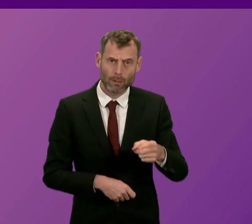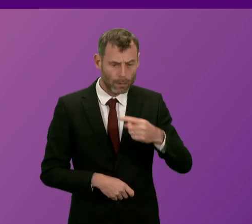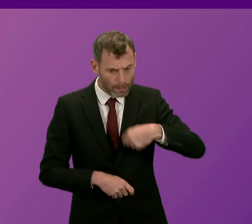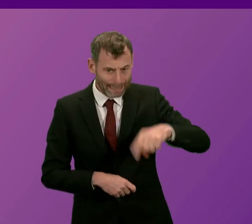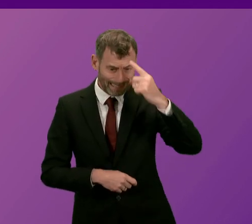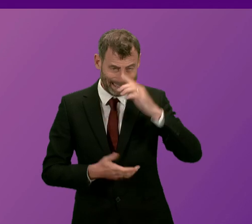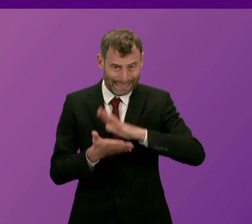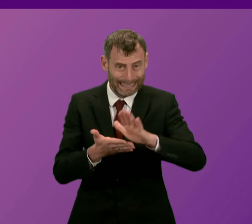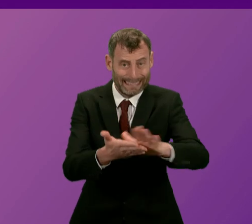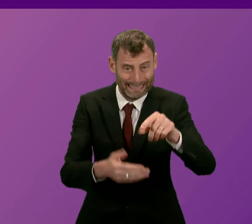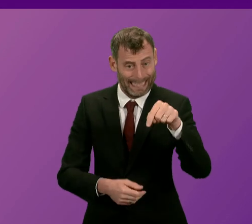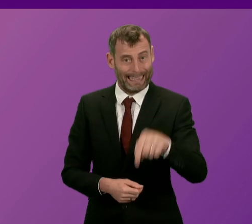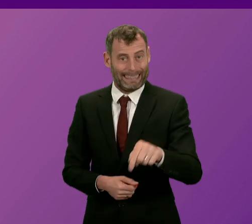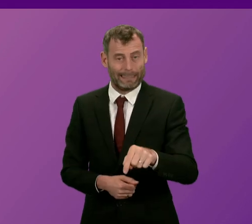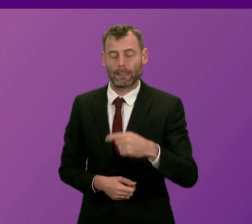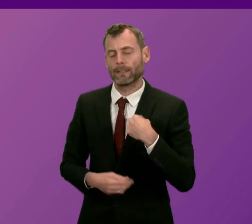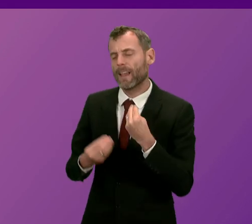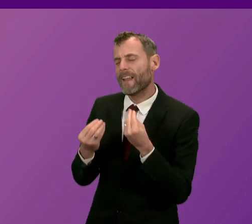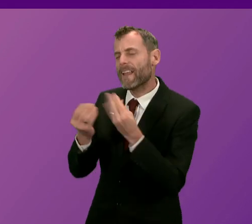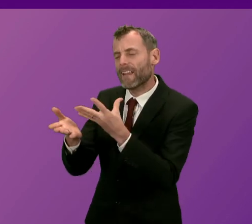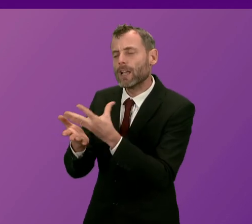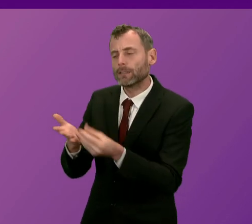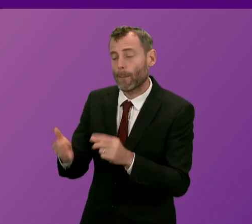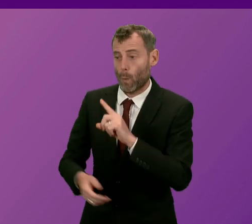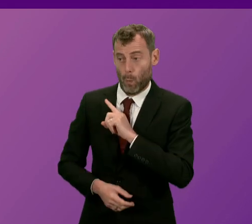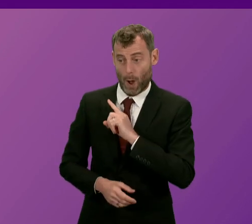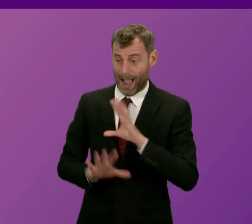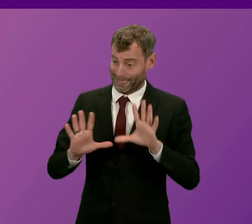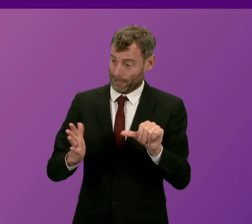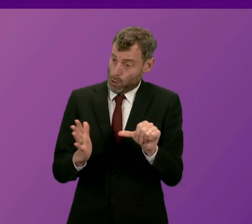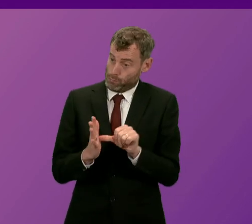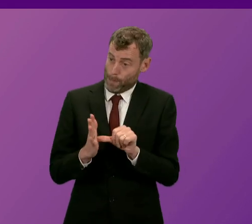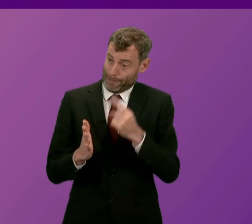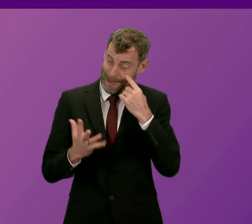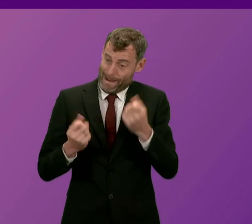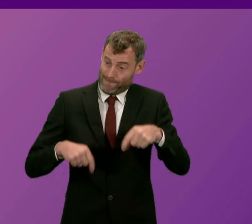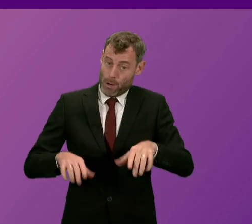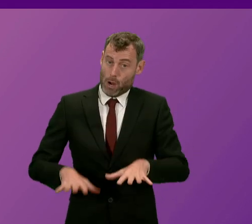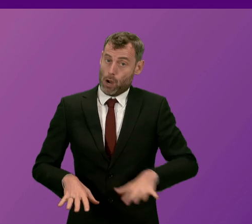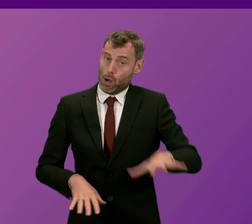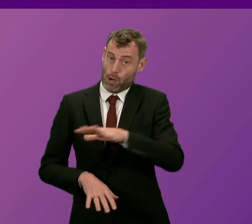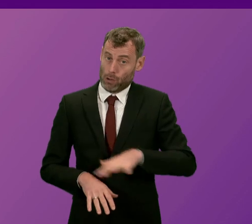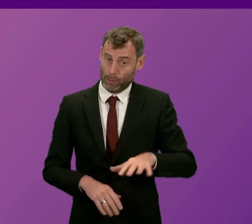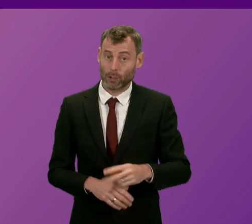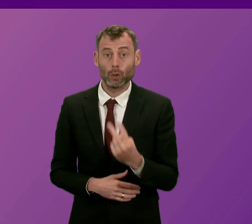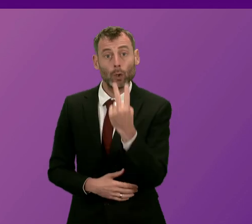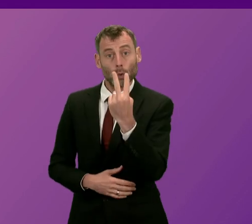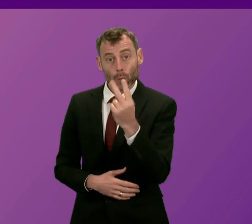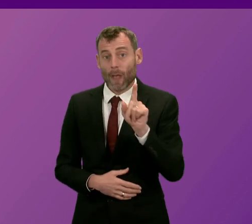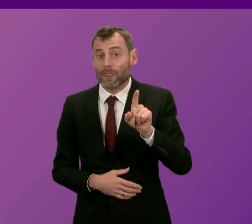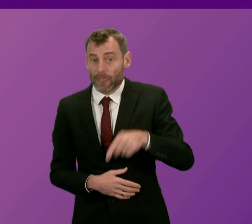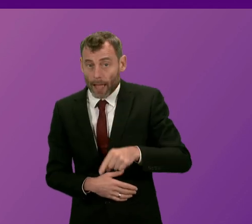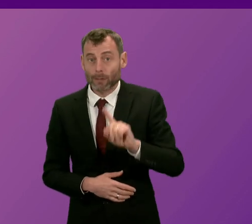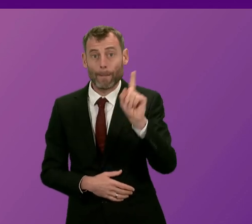Let me just give Mr Finley an illustration of why this is a problem in the country. Part of the fact that there are nearly 2,000 people